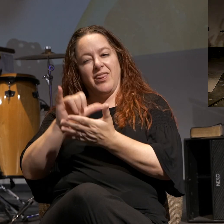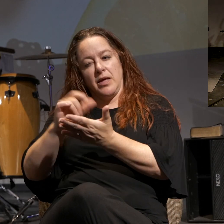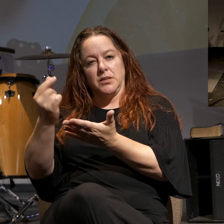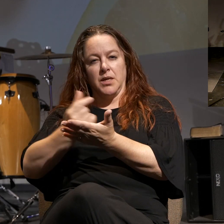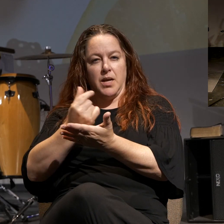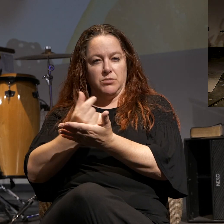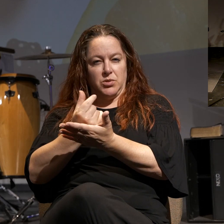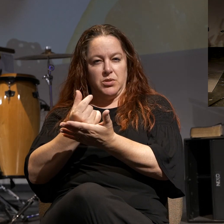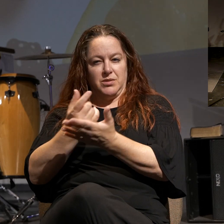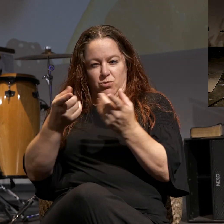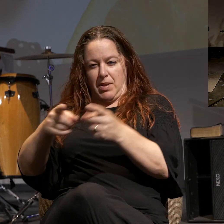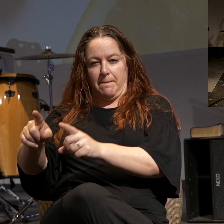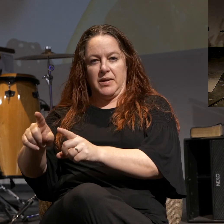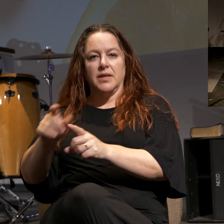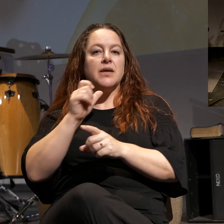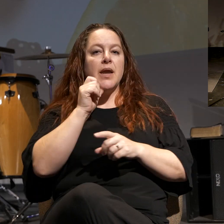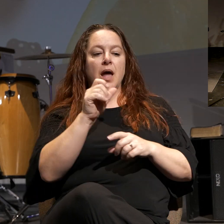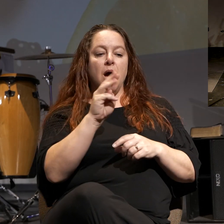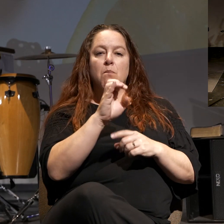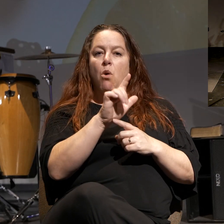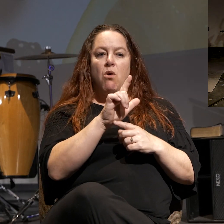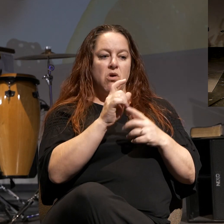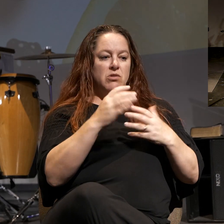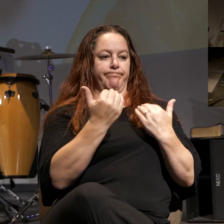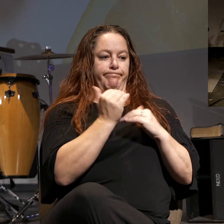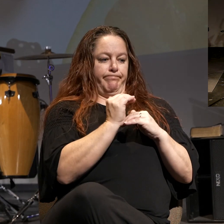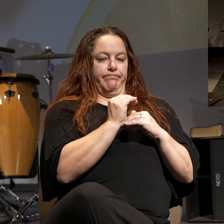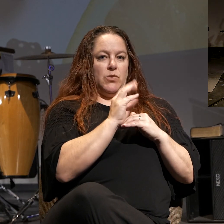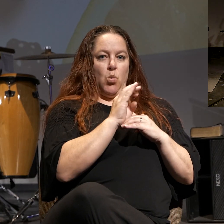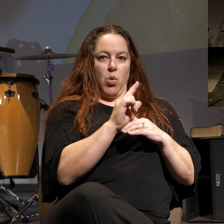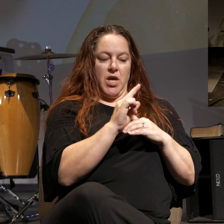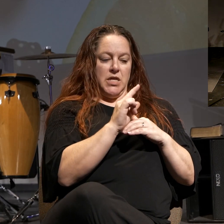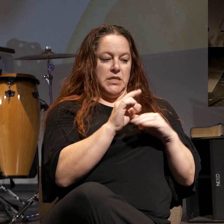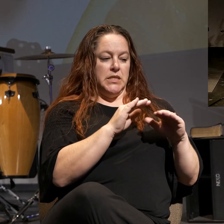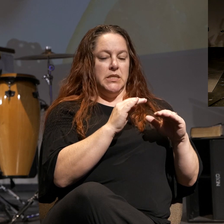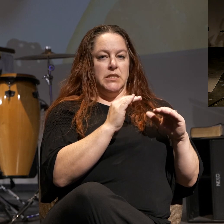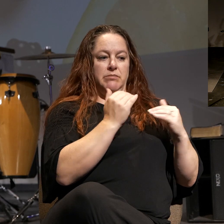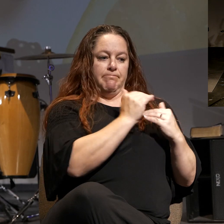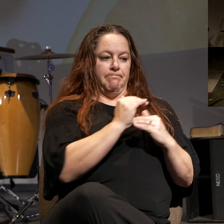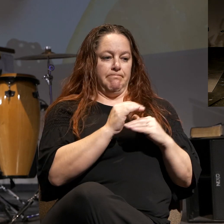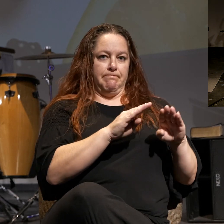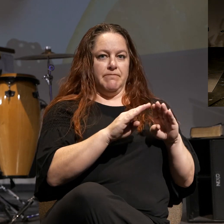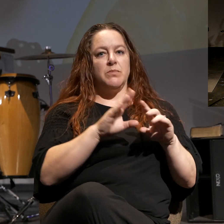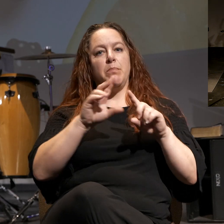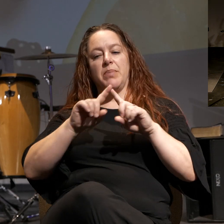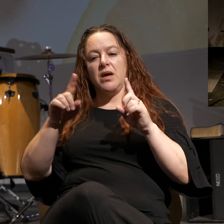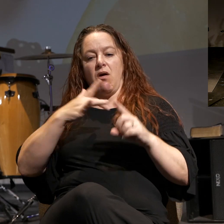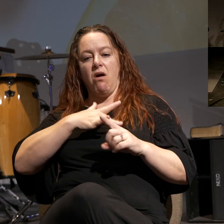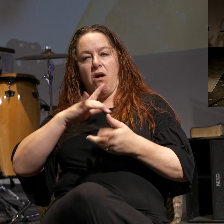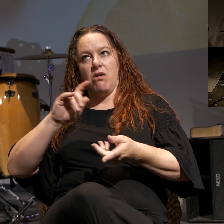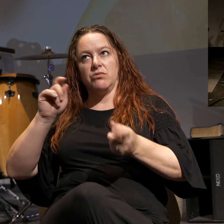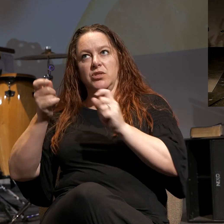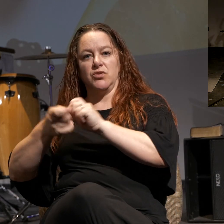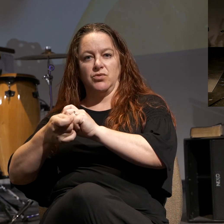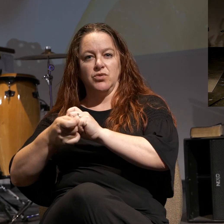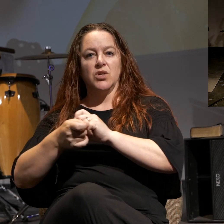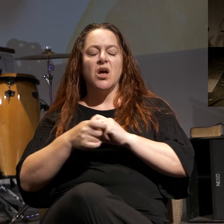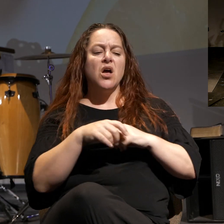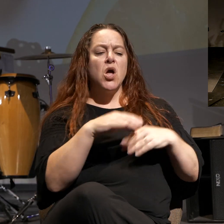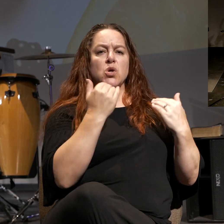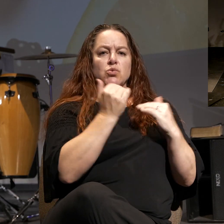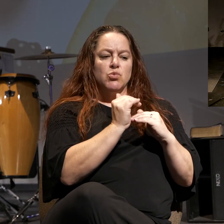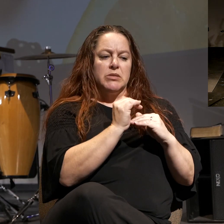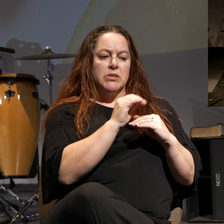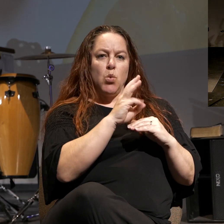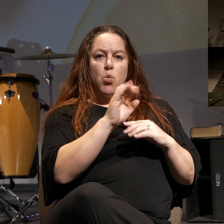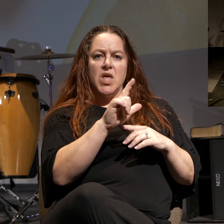on. So it's not a morally restrained will, but a supernaturally transformed heart. A morally restrained will is typically